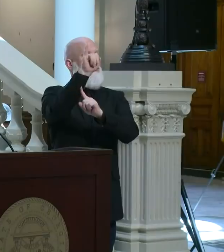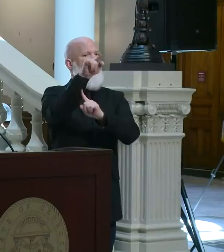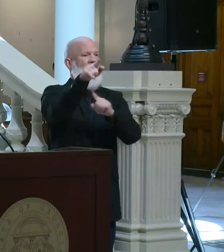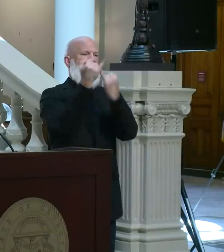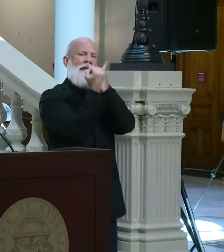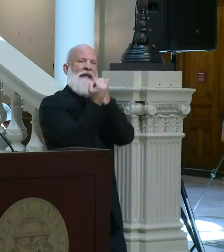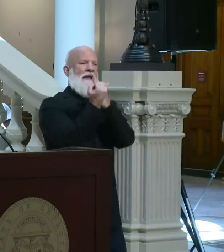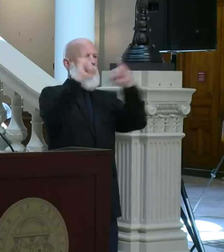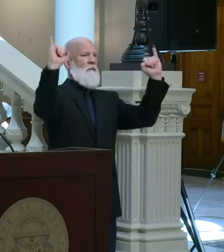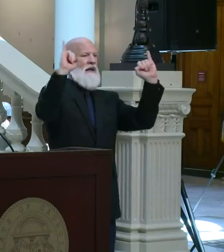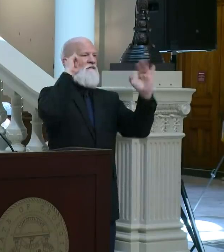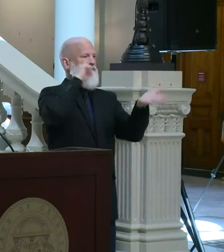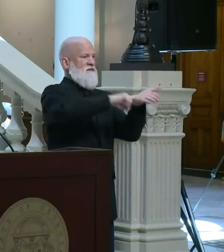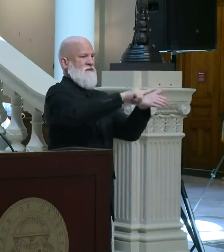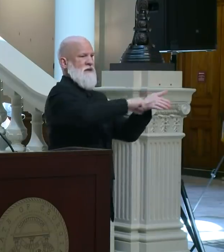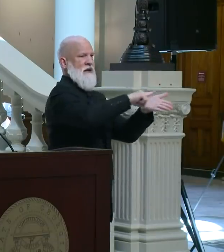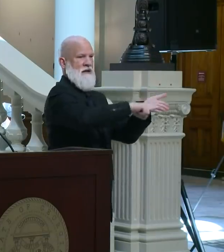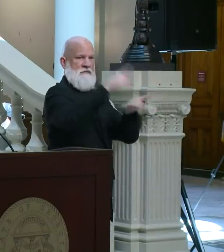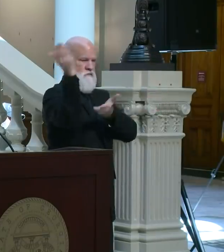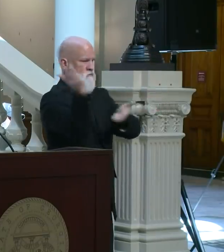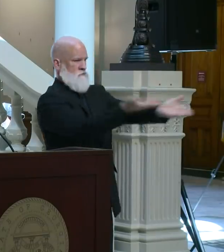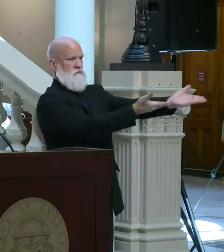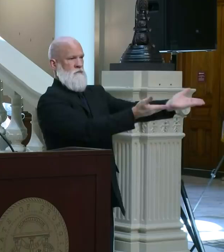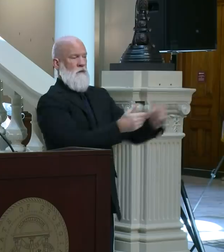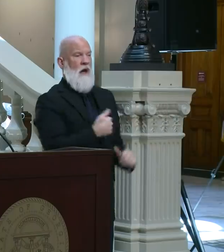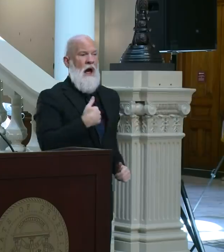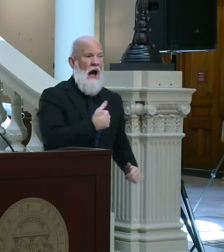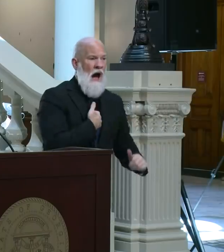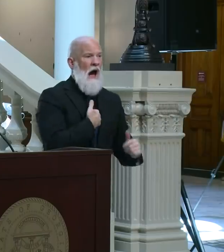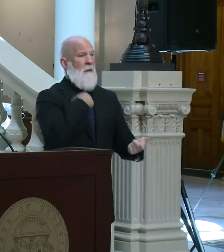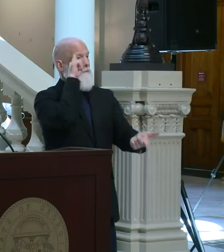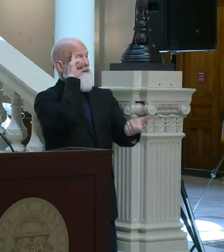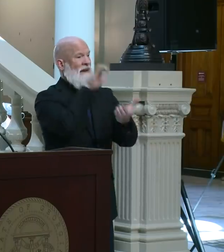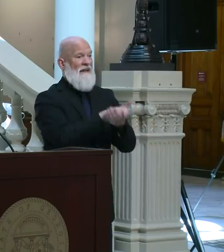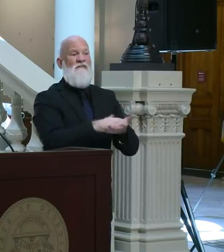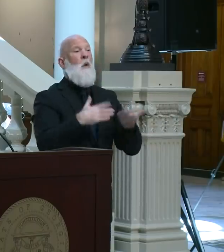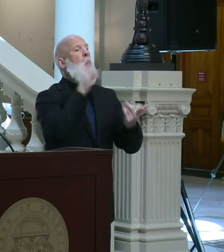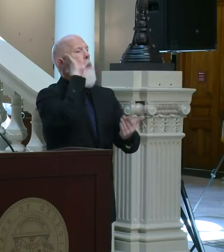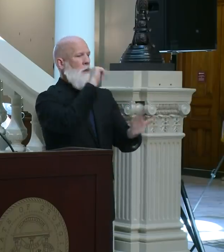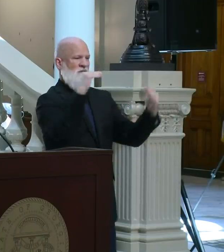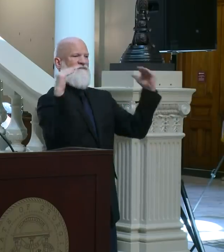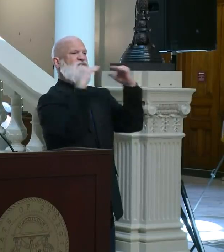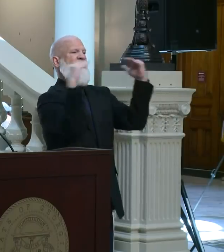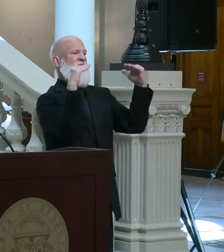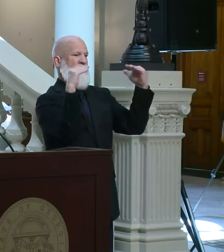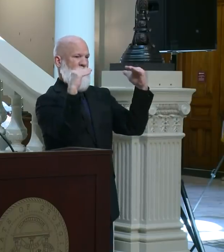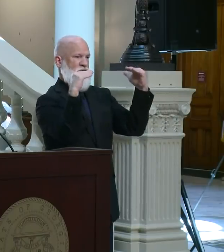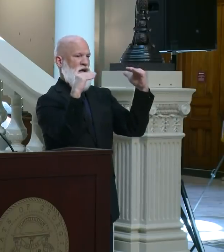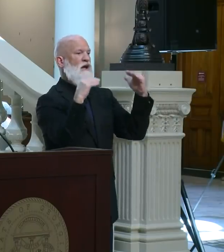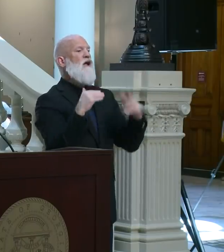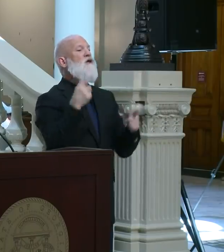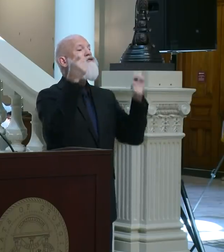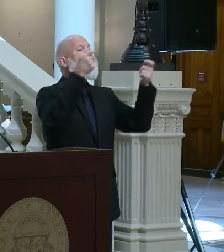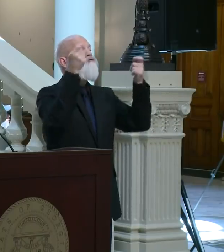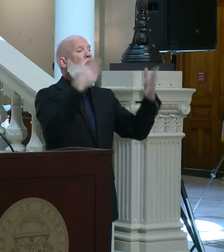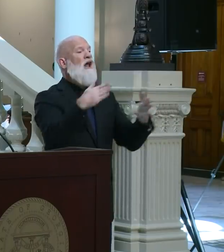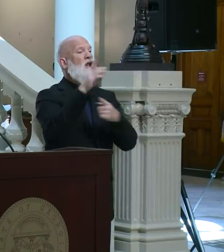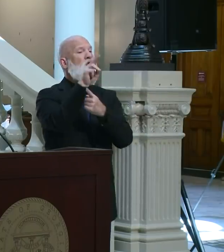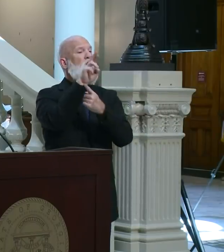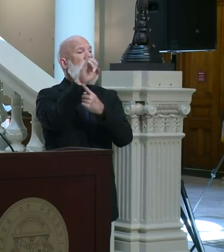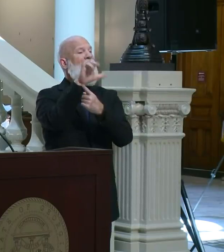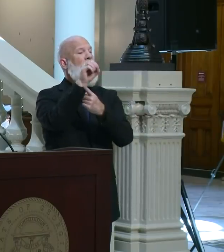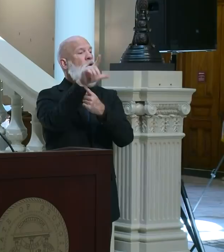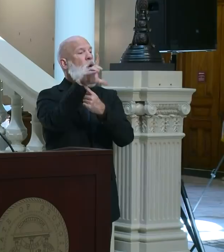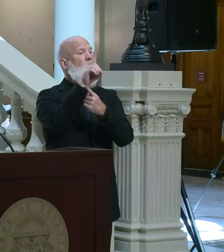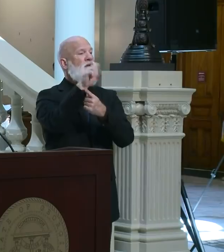I have no doubt in my mind that it will be fair and that Director Reynolds and this season team that he has of investigators